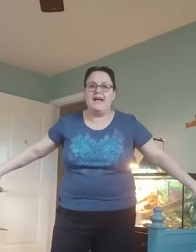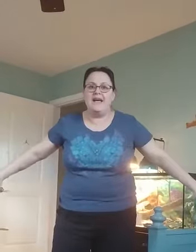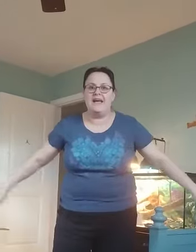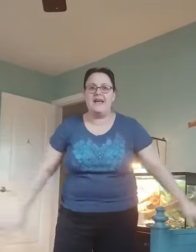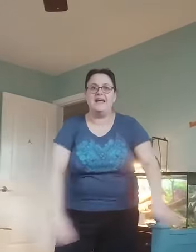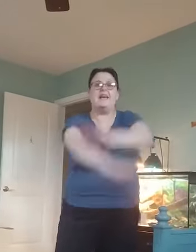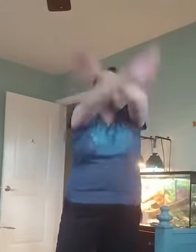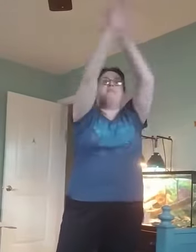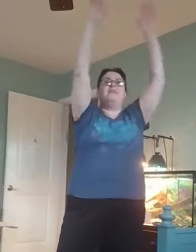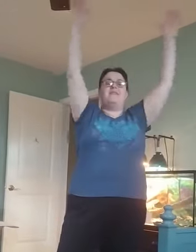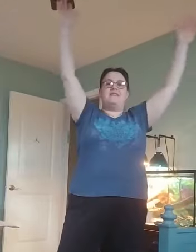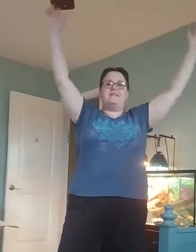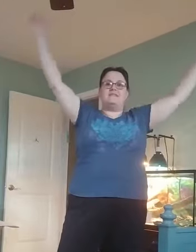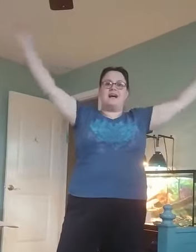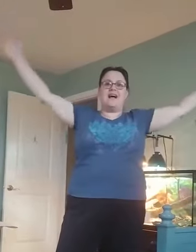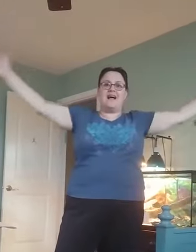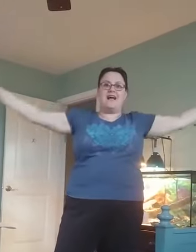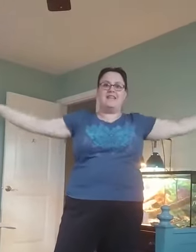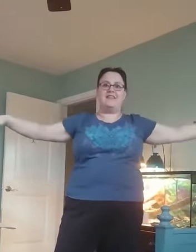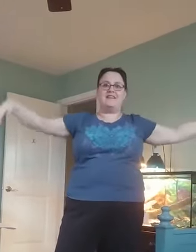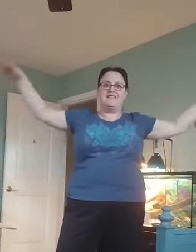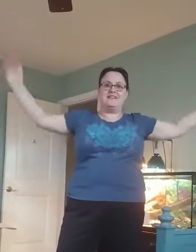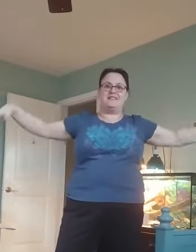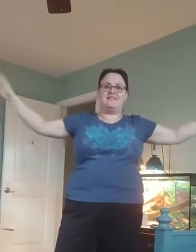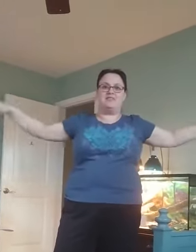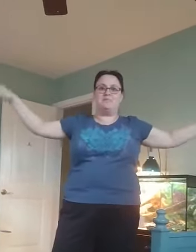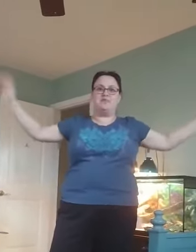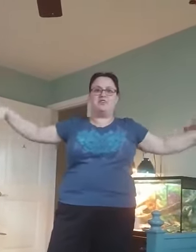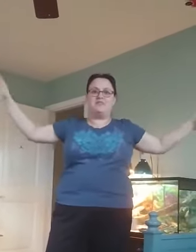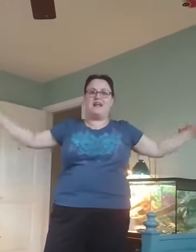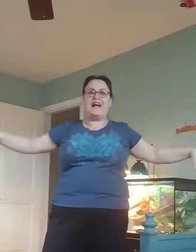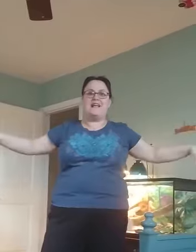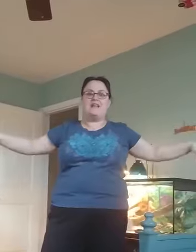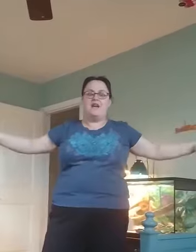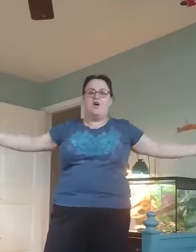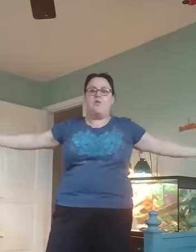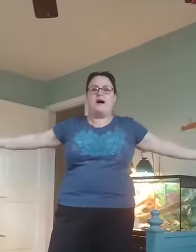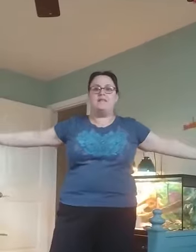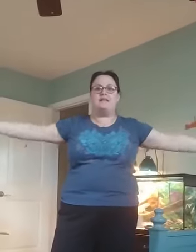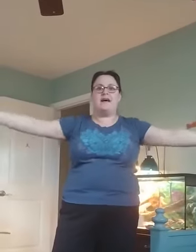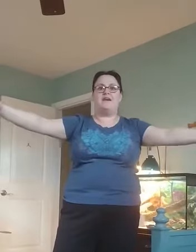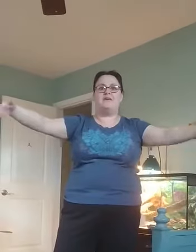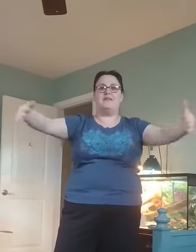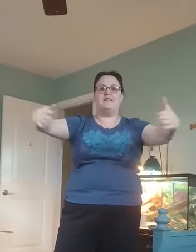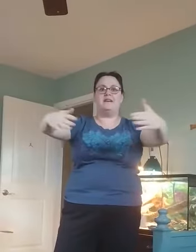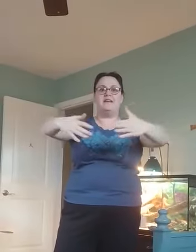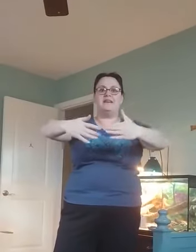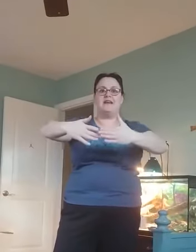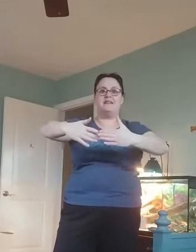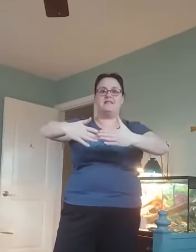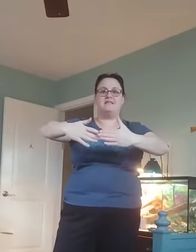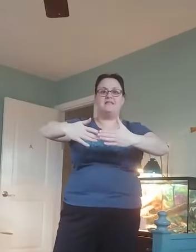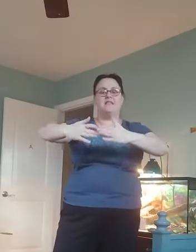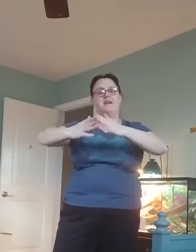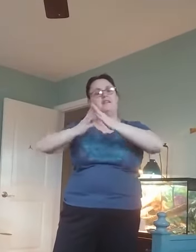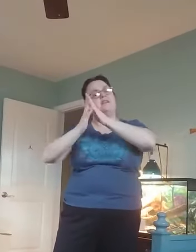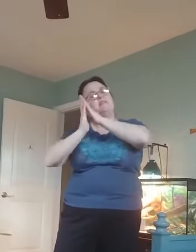up in the sky, the little birds fly. While down in the nest, the little